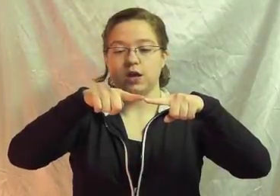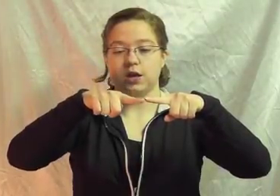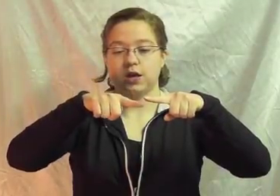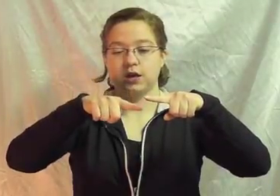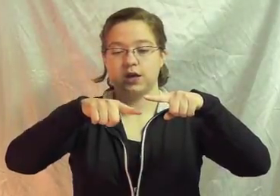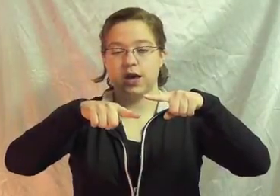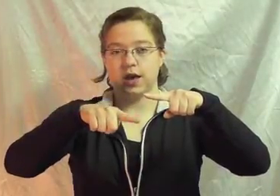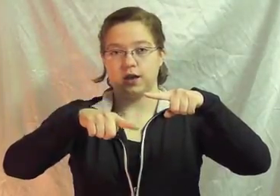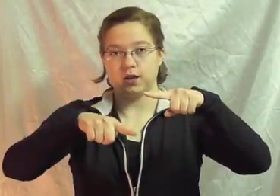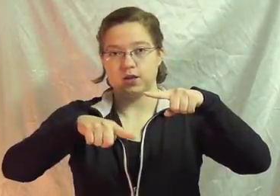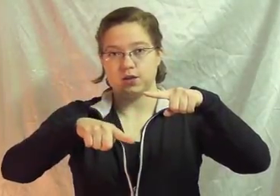Canned